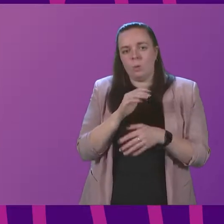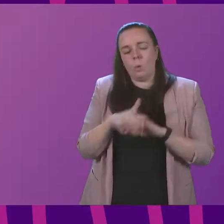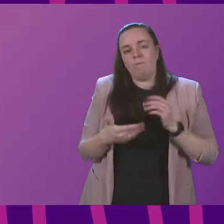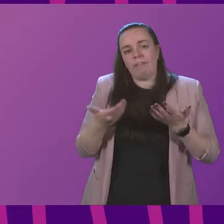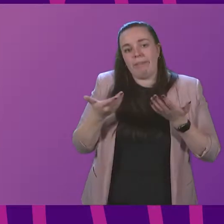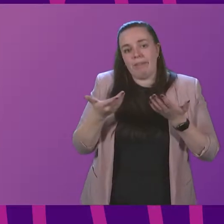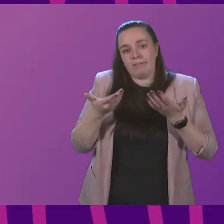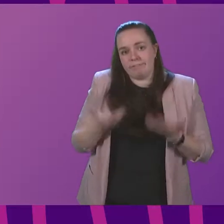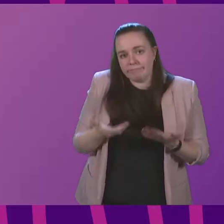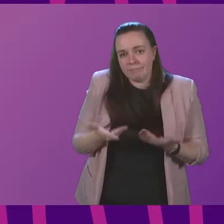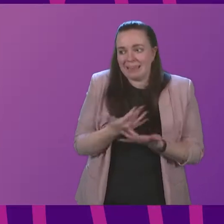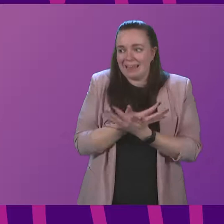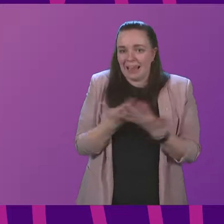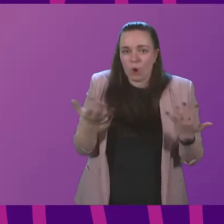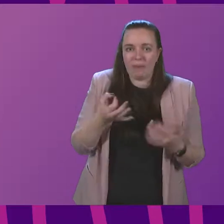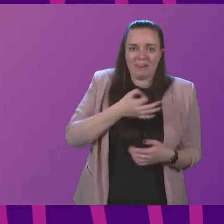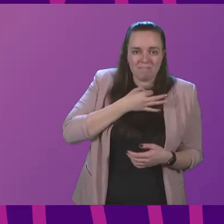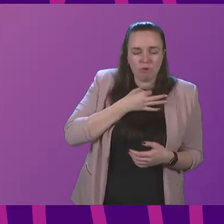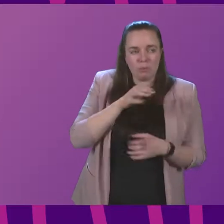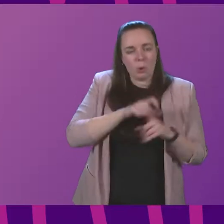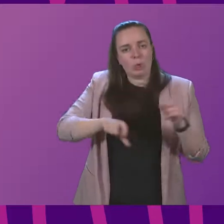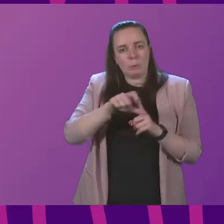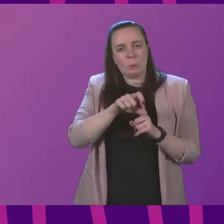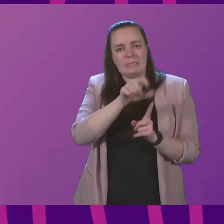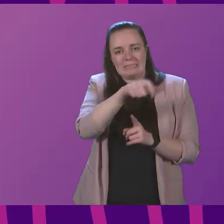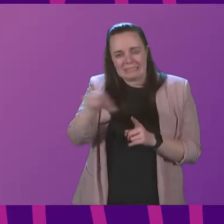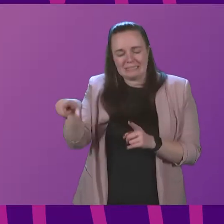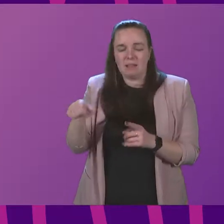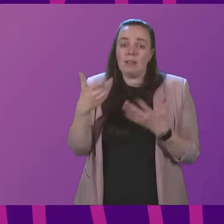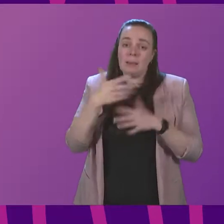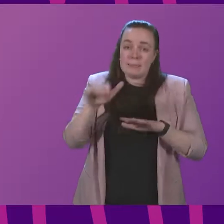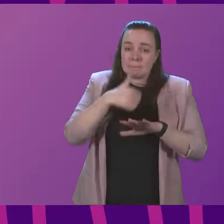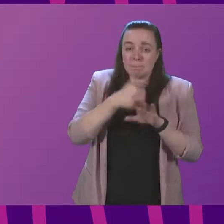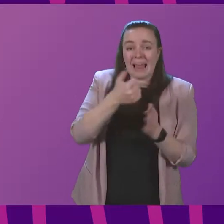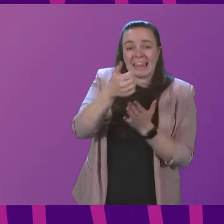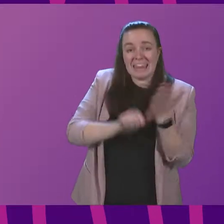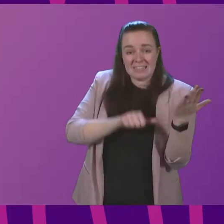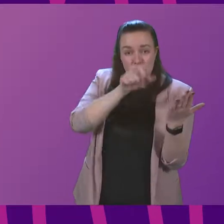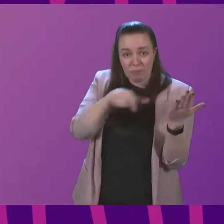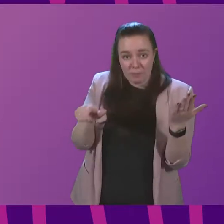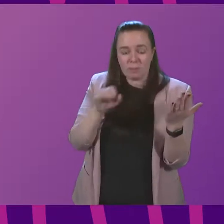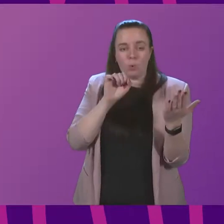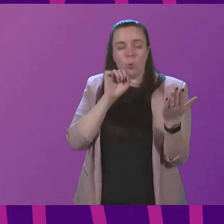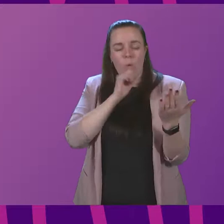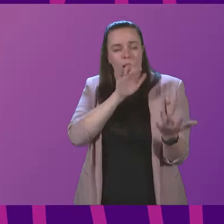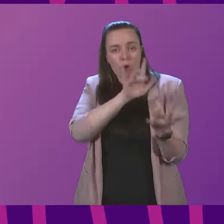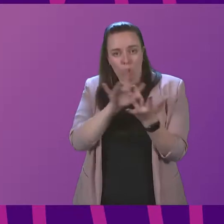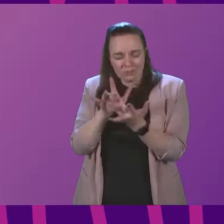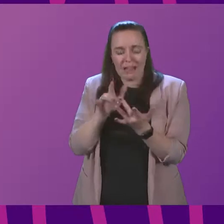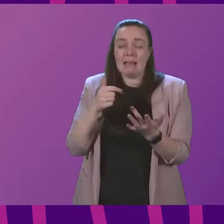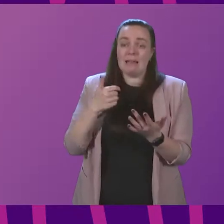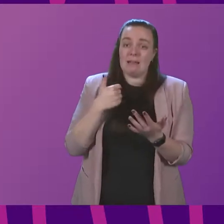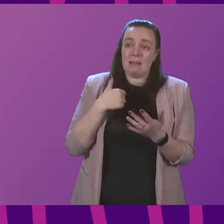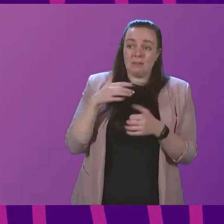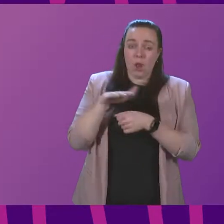and extent of vulnerability within communities. They have established lists of individuals to be contacted. I am assured